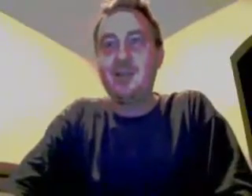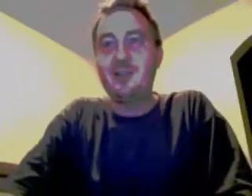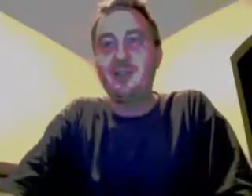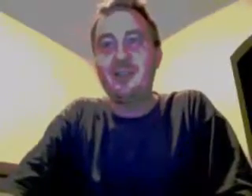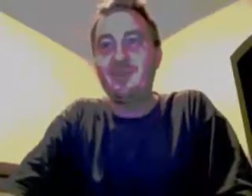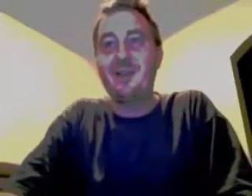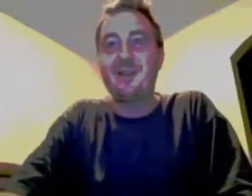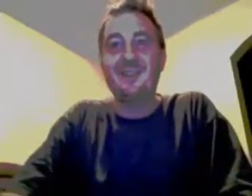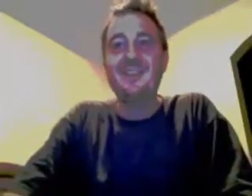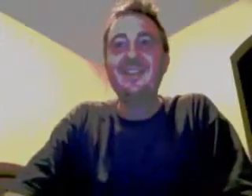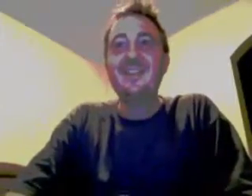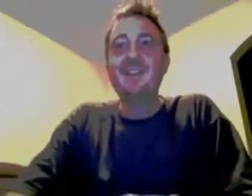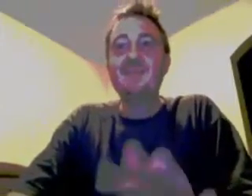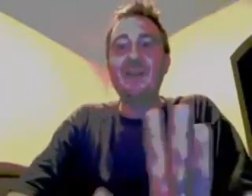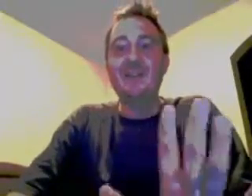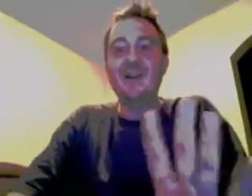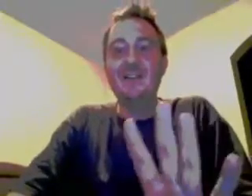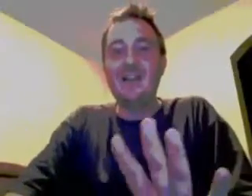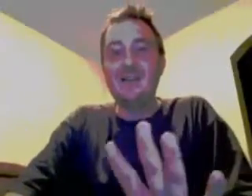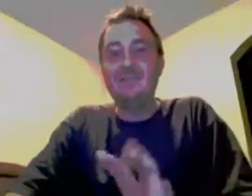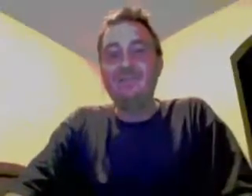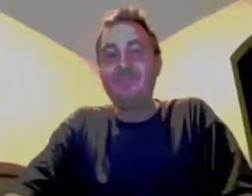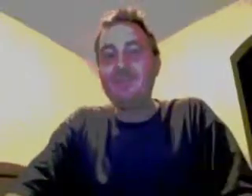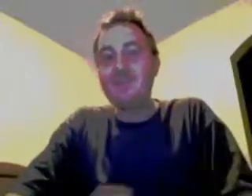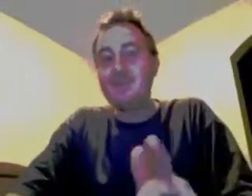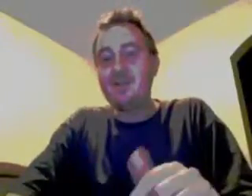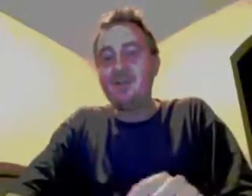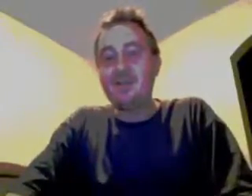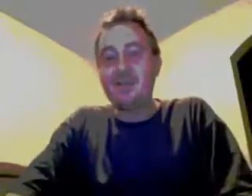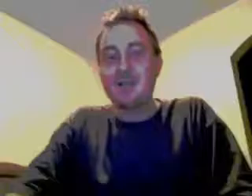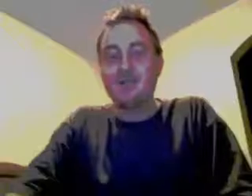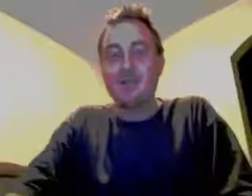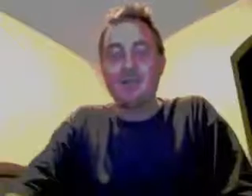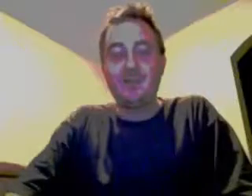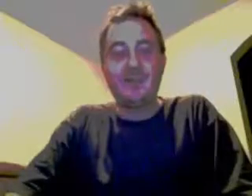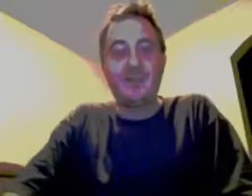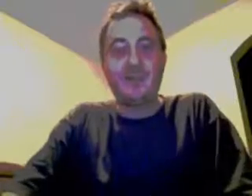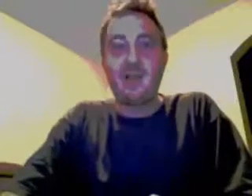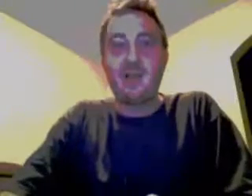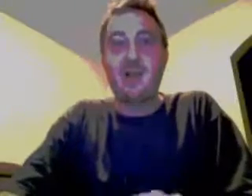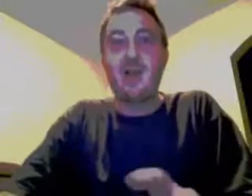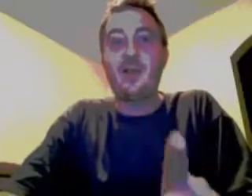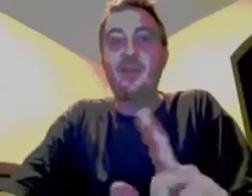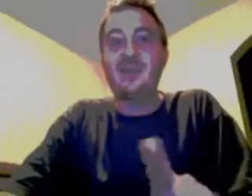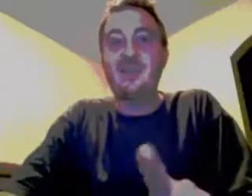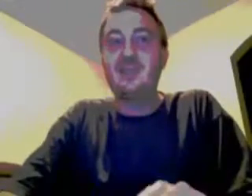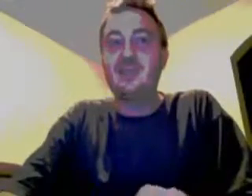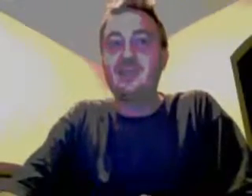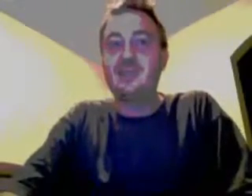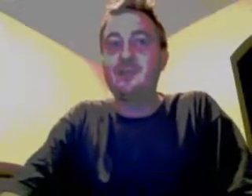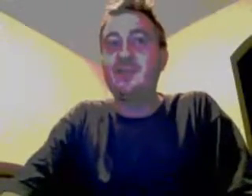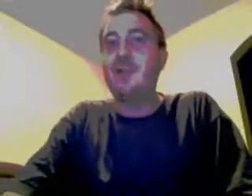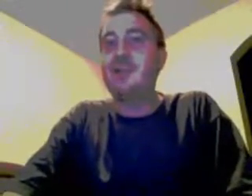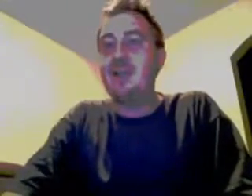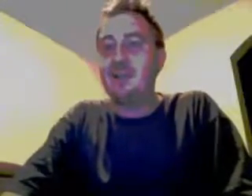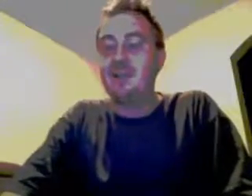sludge. But, yeah, so that was the connection between Kentucky and Colorado. This is still Carrie Kennedy.